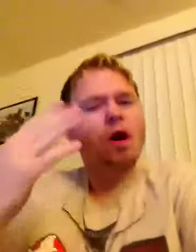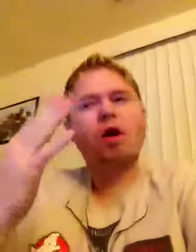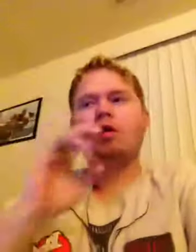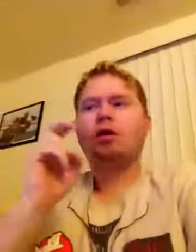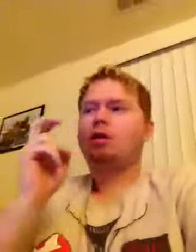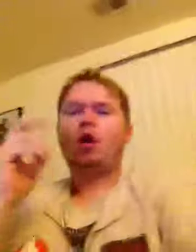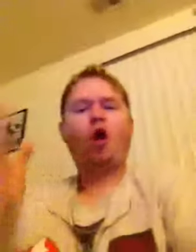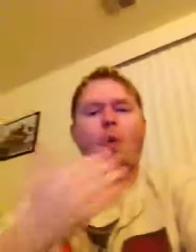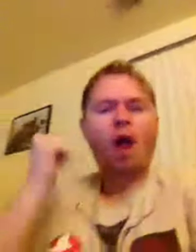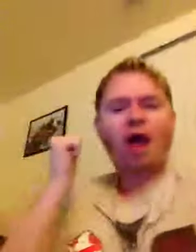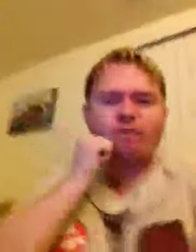Did you love your brother?